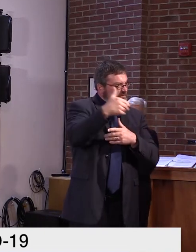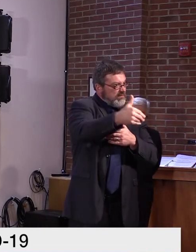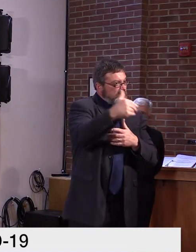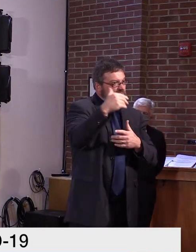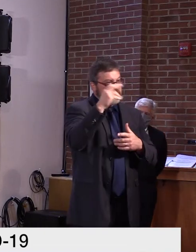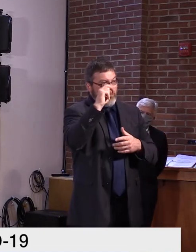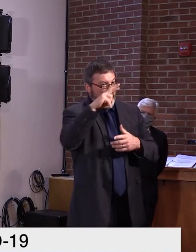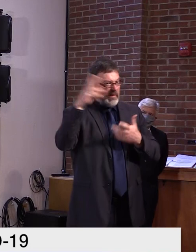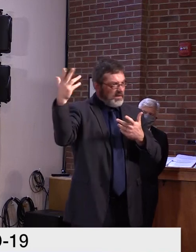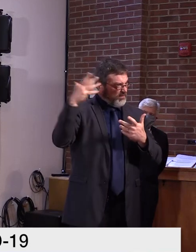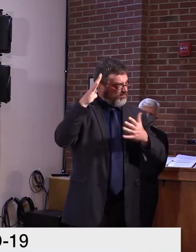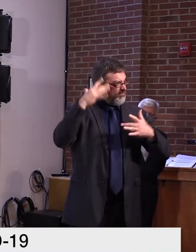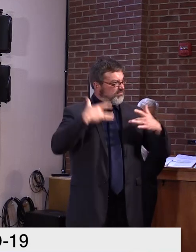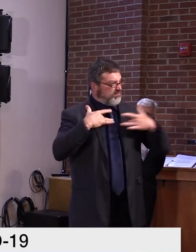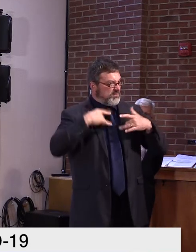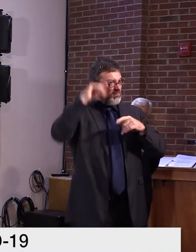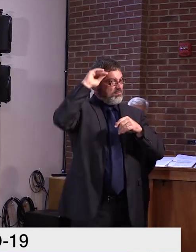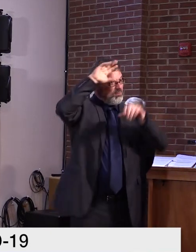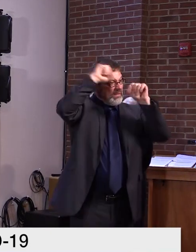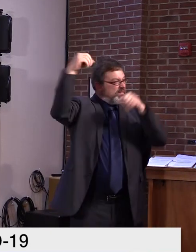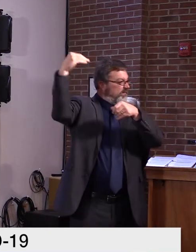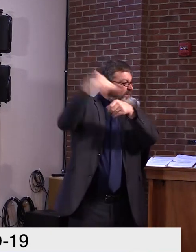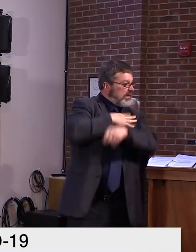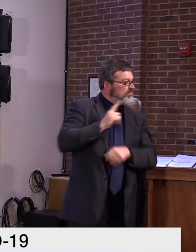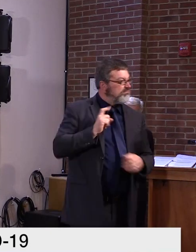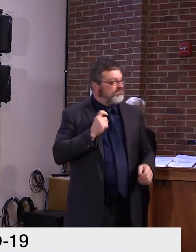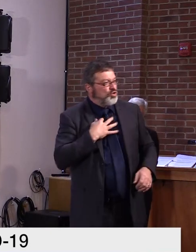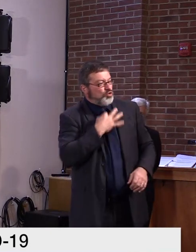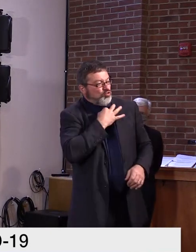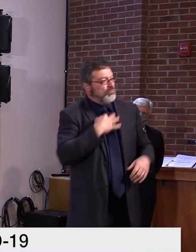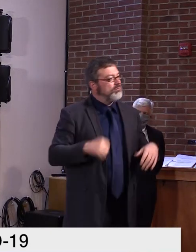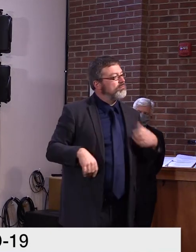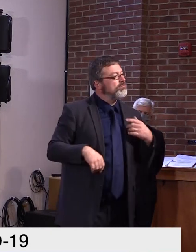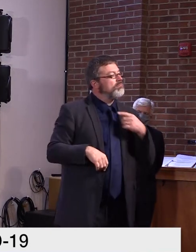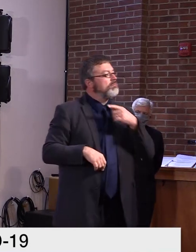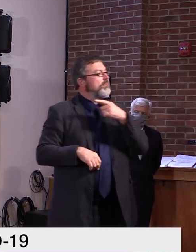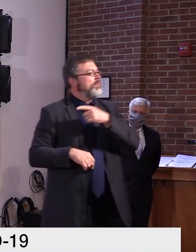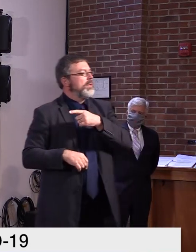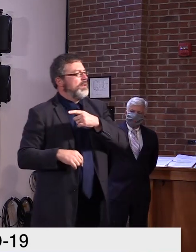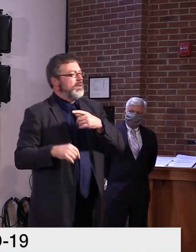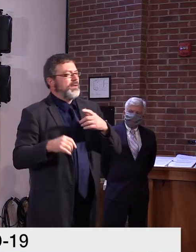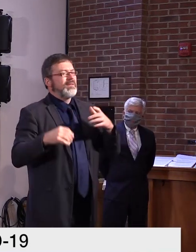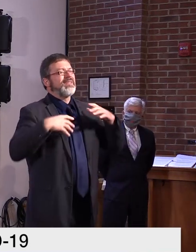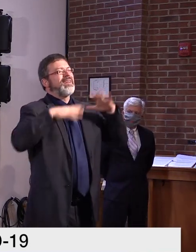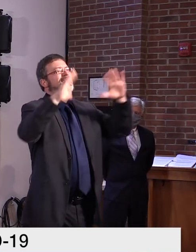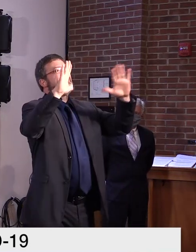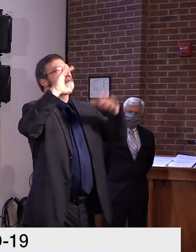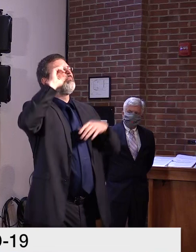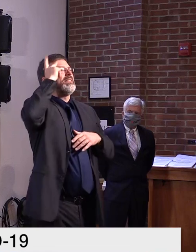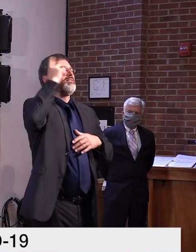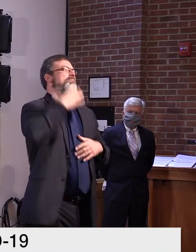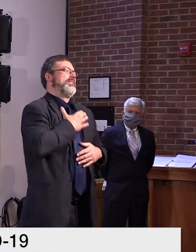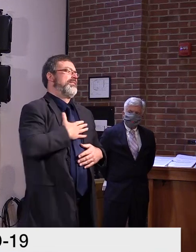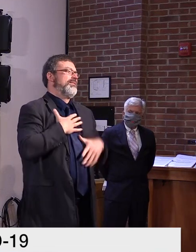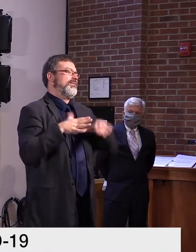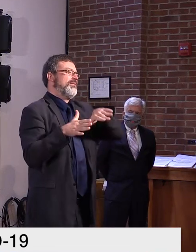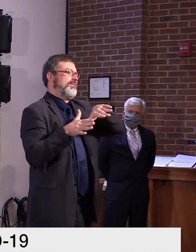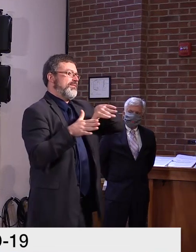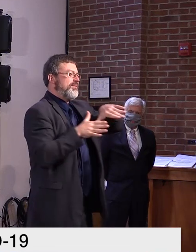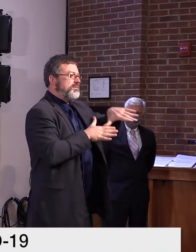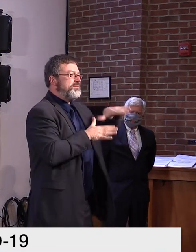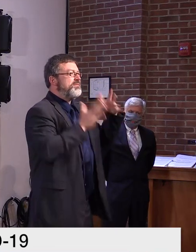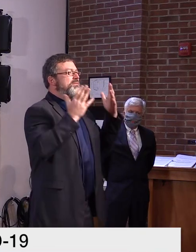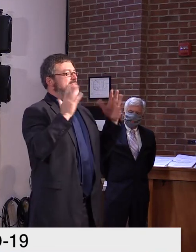repercussions in an election. Uh, you know, my first priority, my first job, uh, my first responsibility is as governor